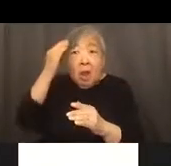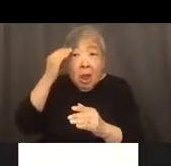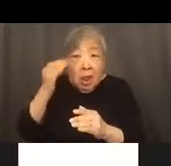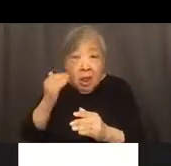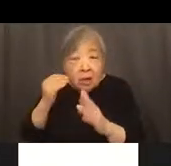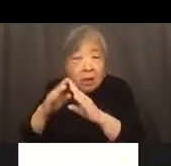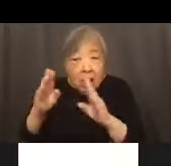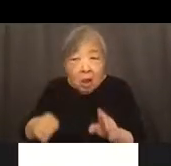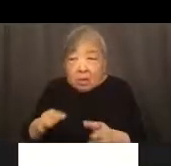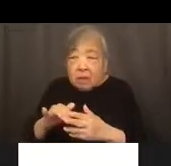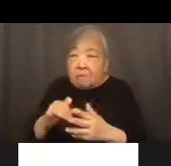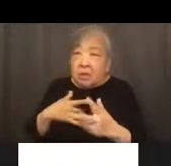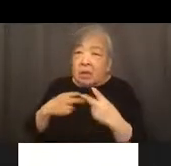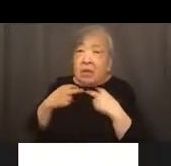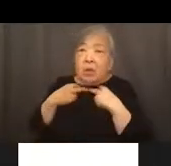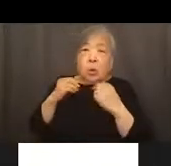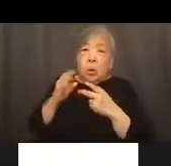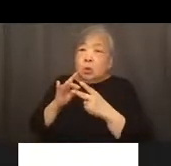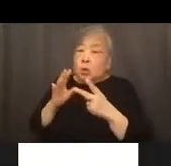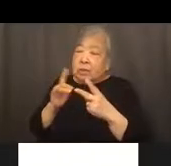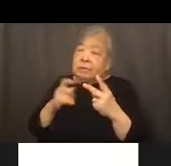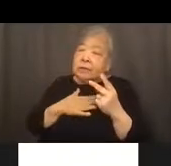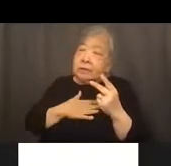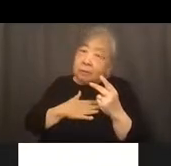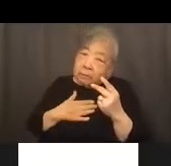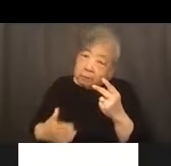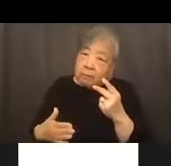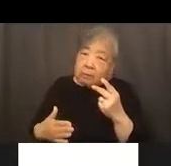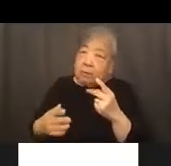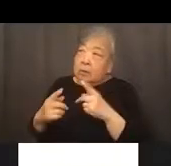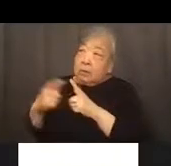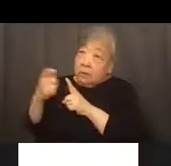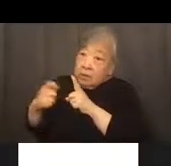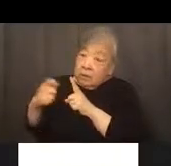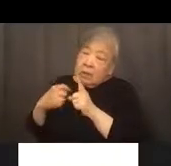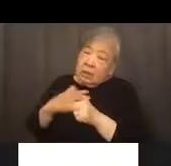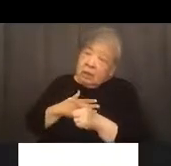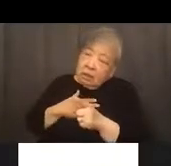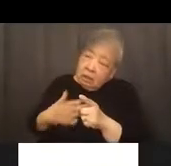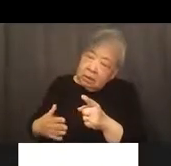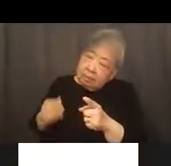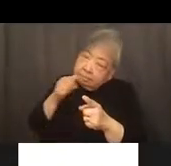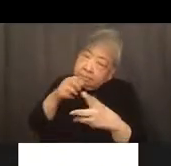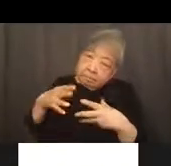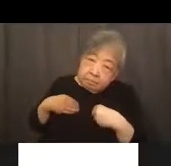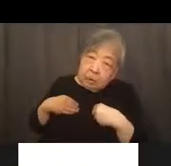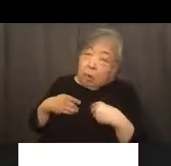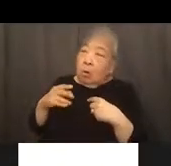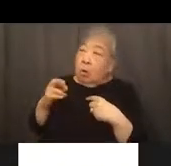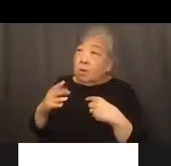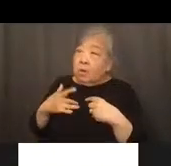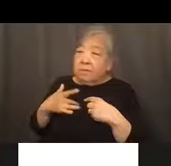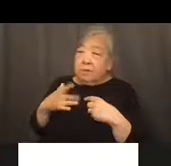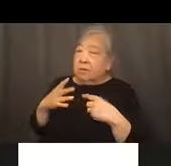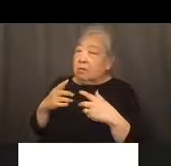as though they have no choice but to acquiesce to their harassment. Otherwise, you know, they fear being put out on the streets